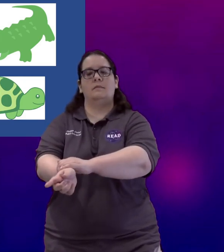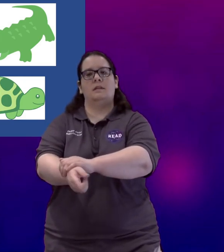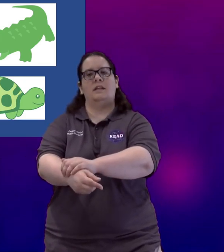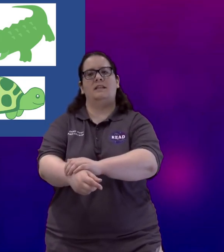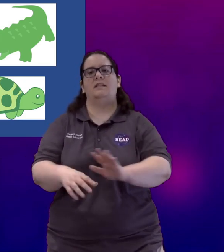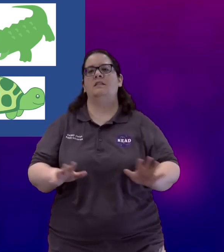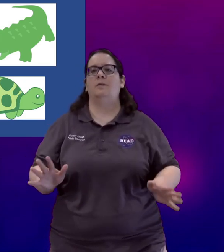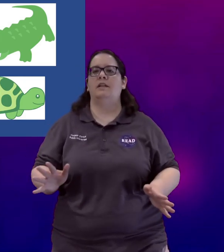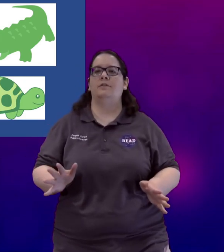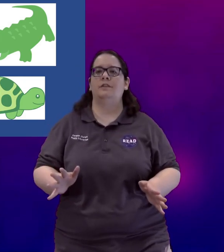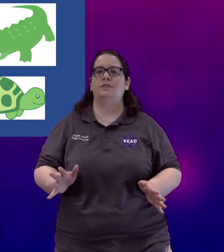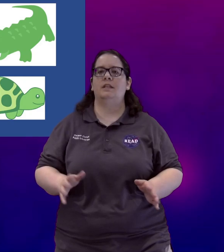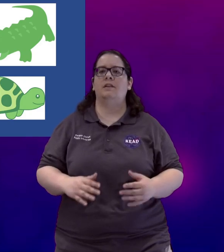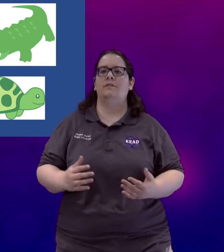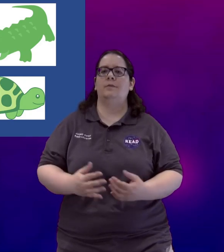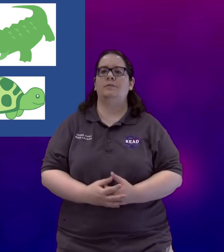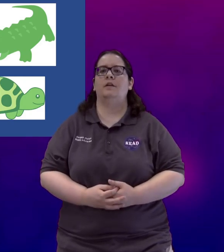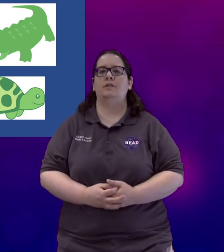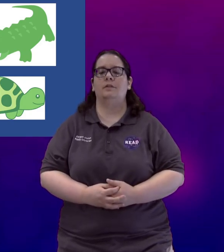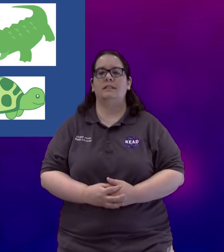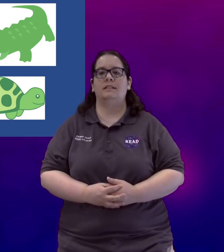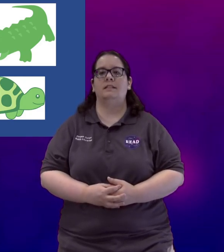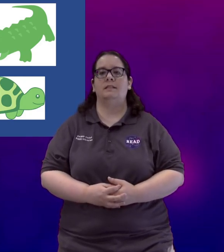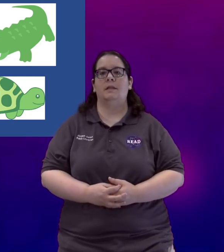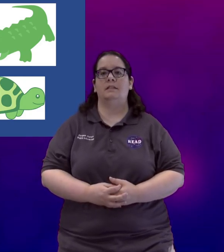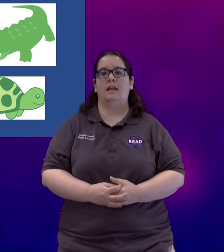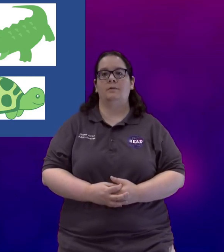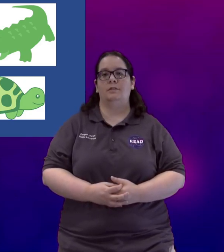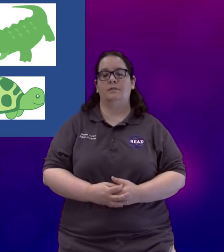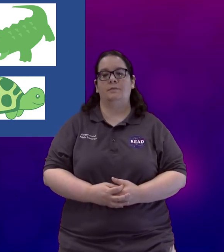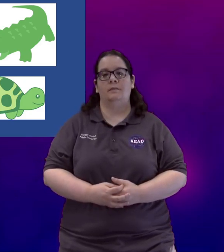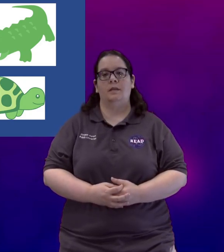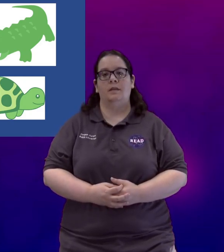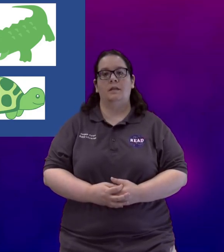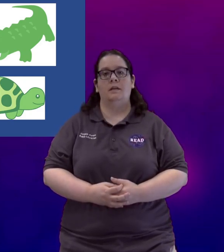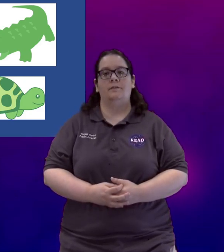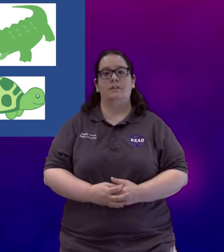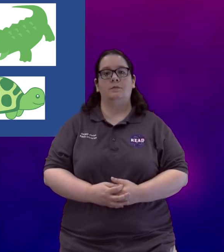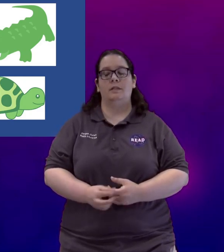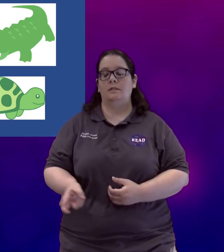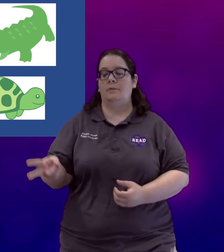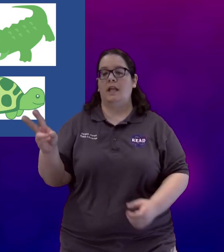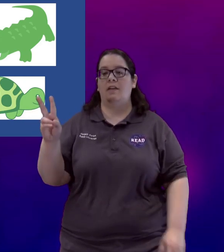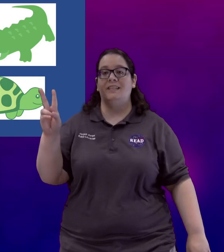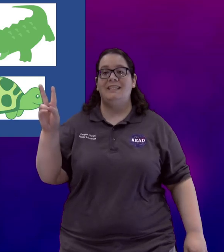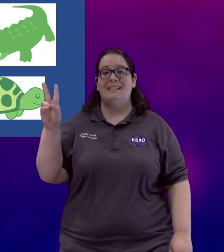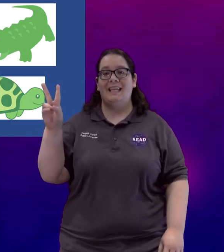Again this isn't quite an official sign for the most part you're going to see it spelt out. Our first one that we have is snake.